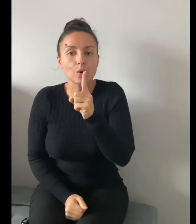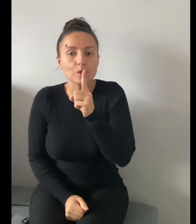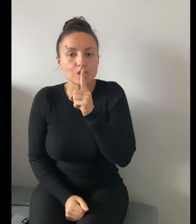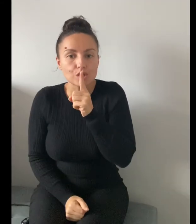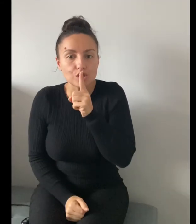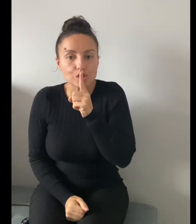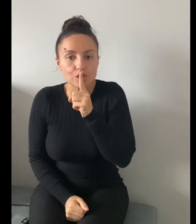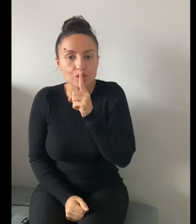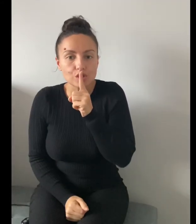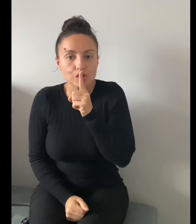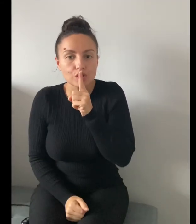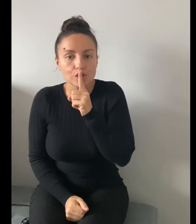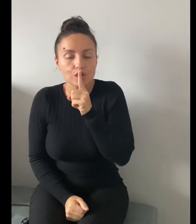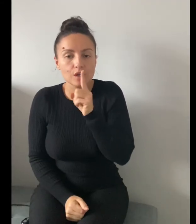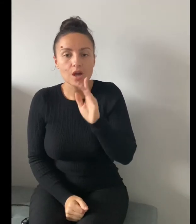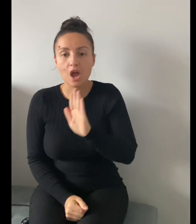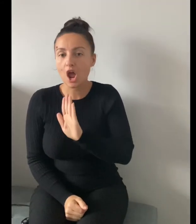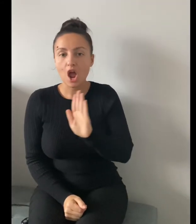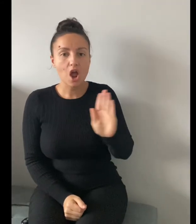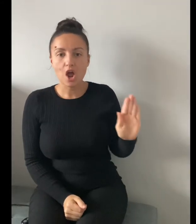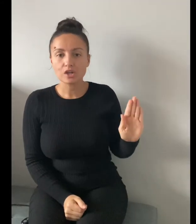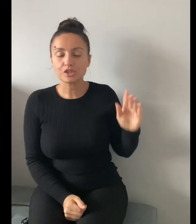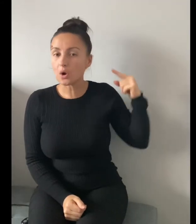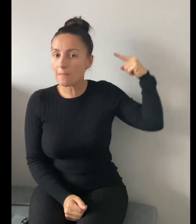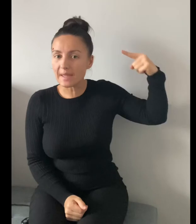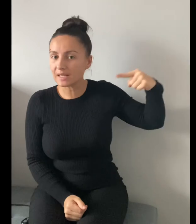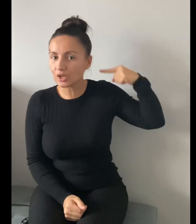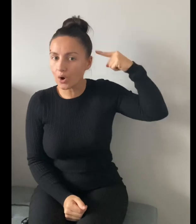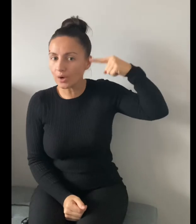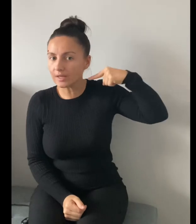shhh. Don't make a noise.